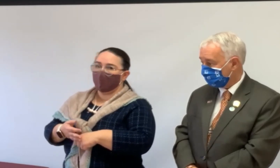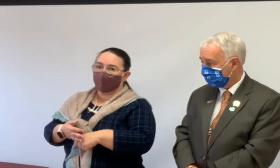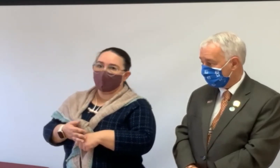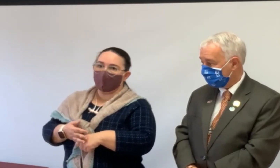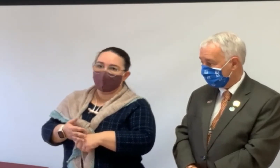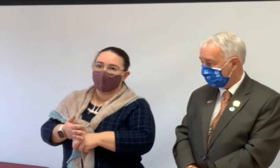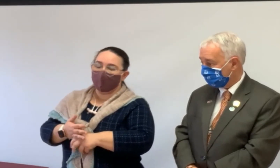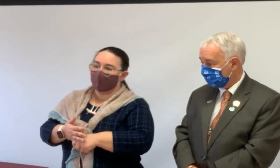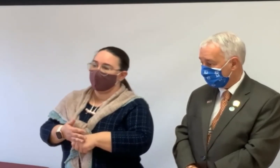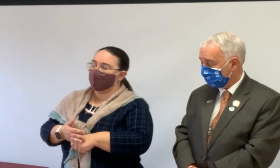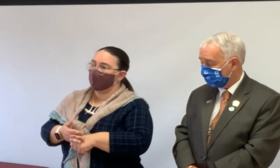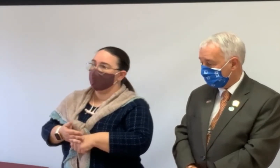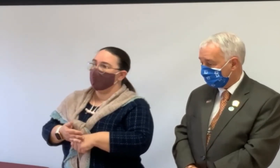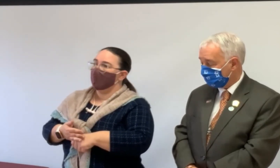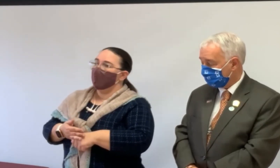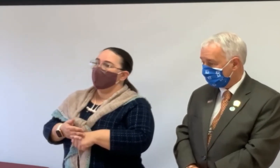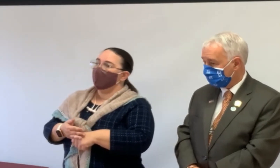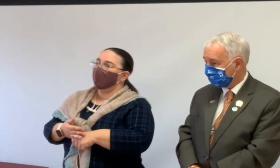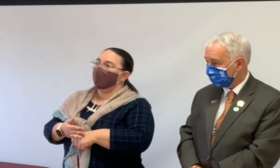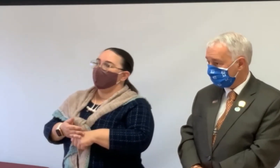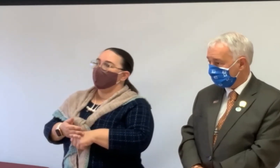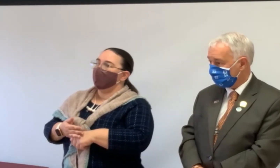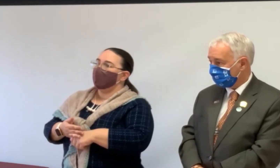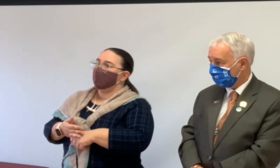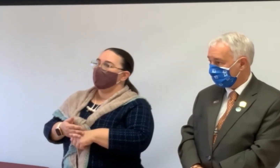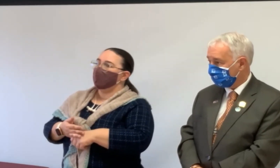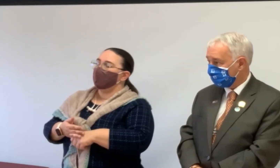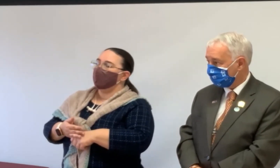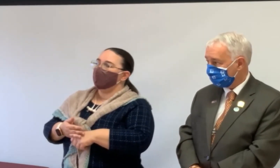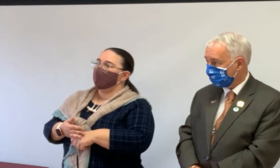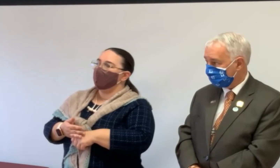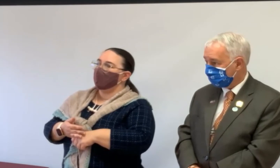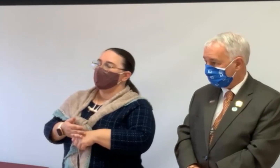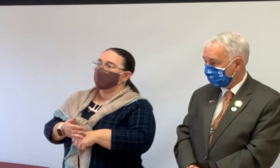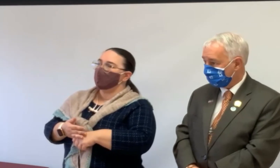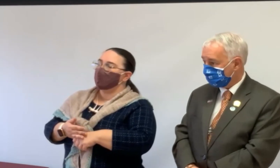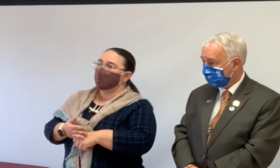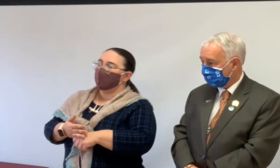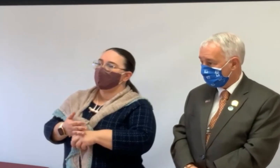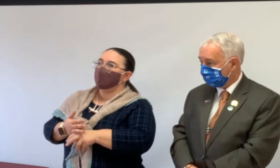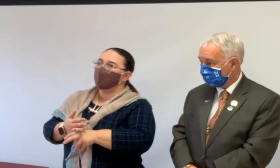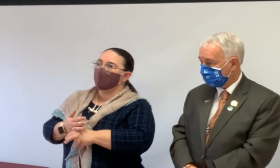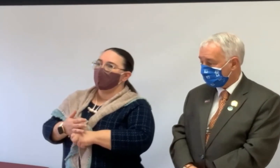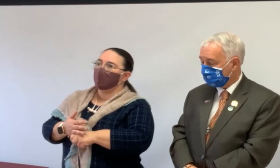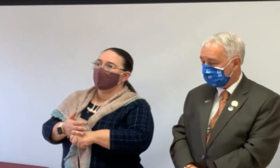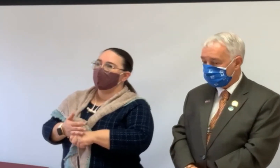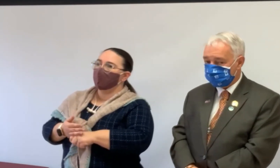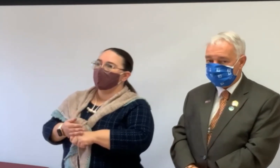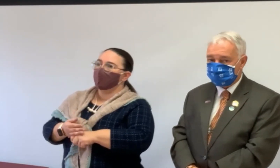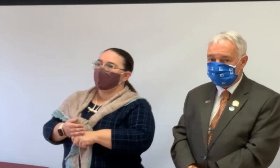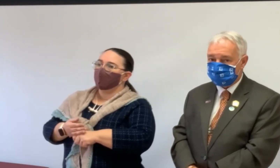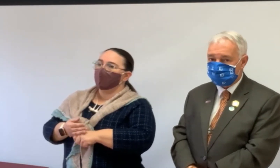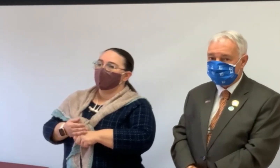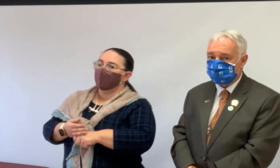in terms for their property, which we can help you do. But that amounts, that's more,